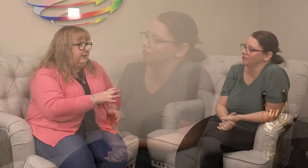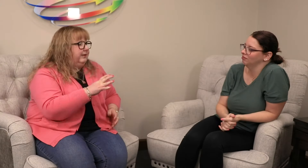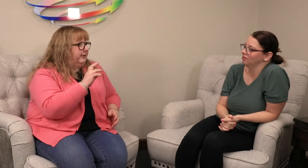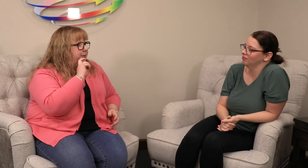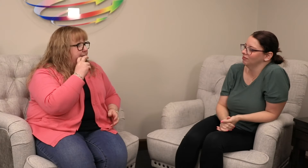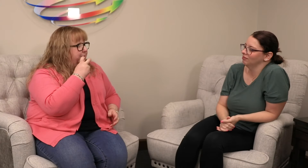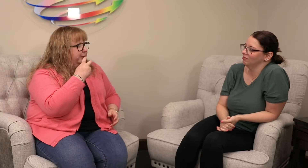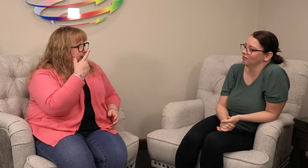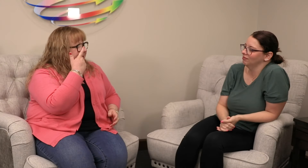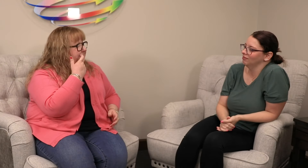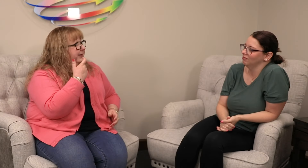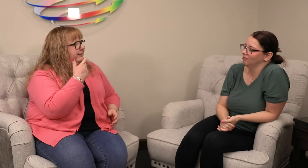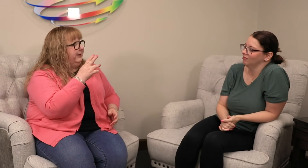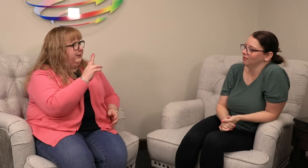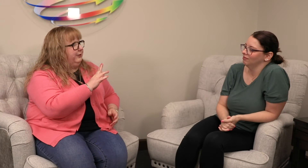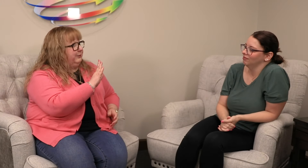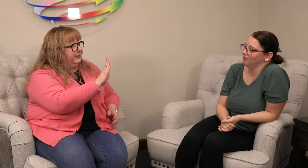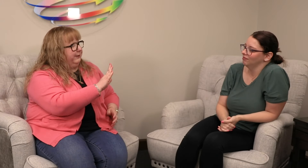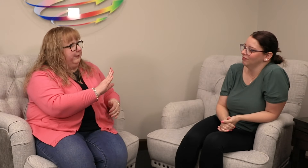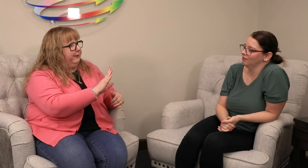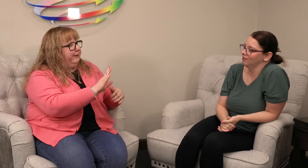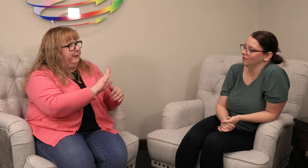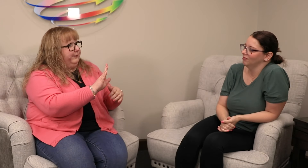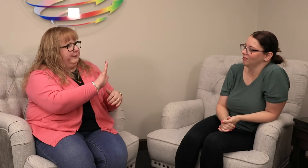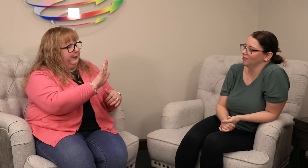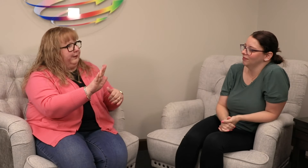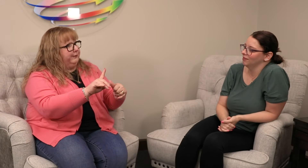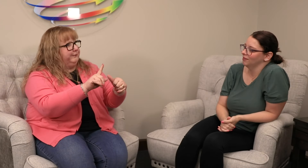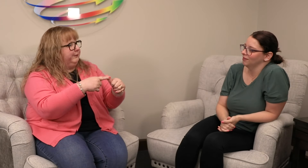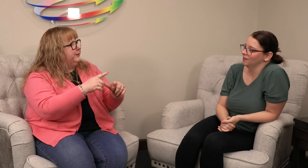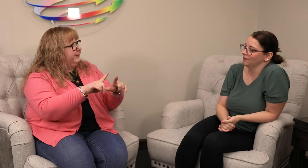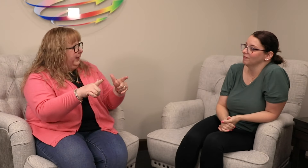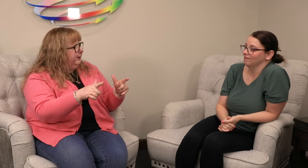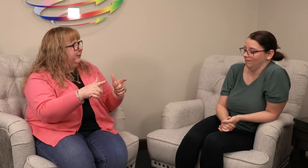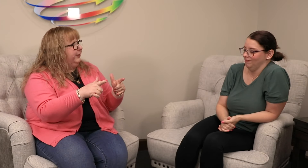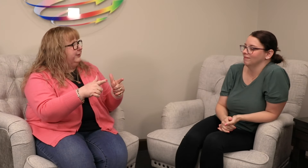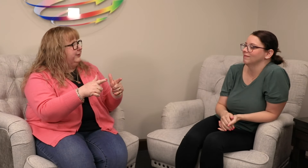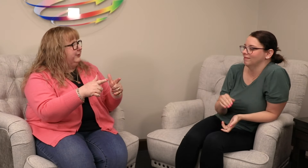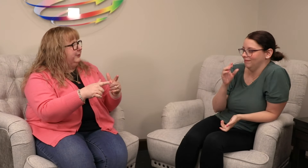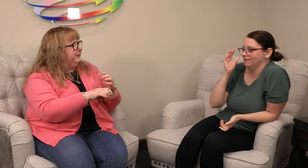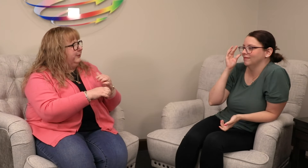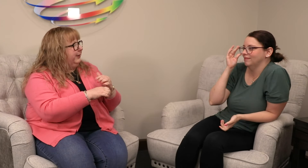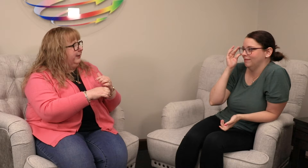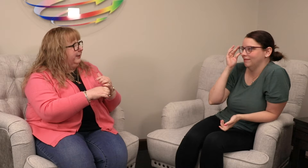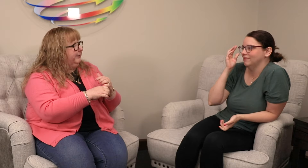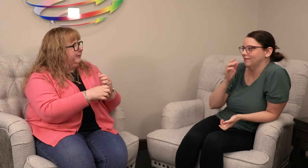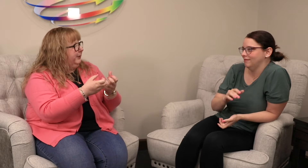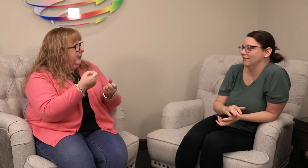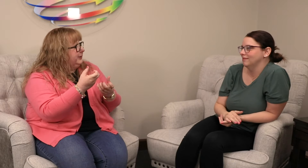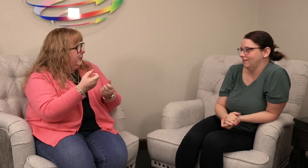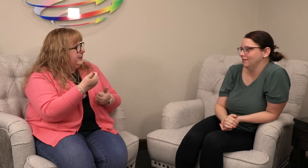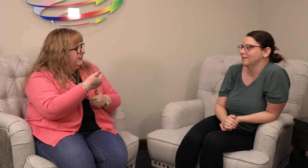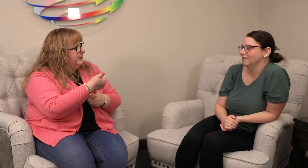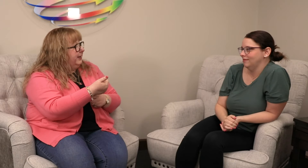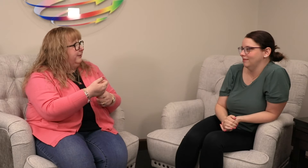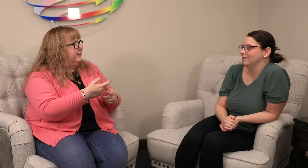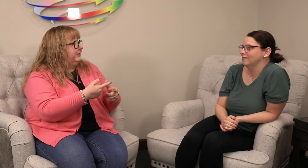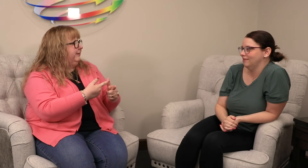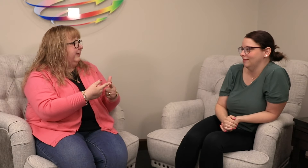That would be cool because then they can use their their first language to, you know, express themselves. And